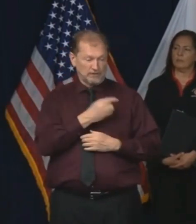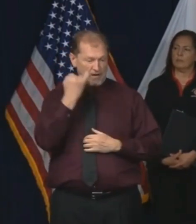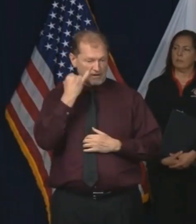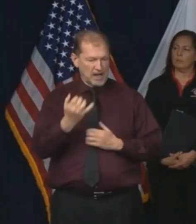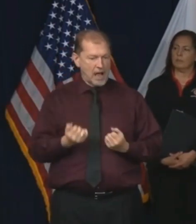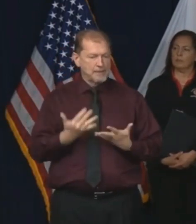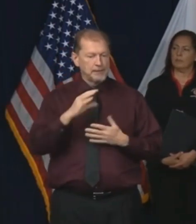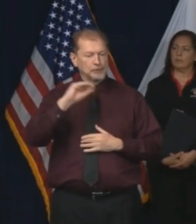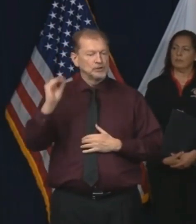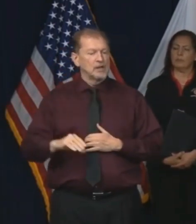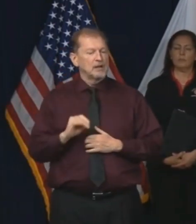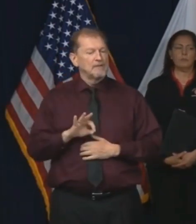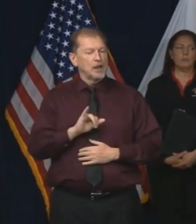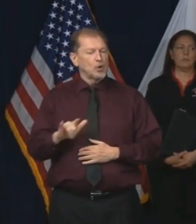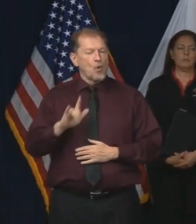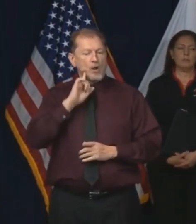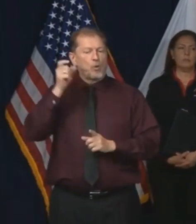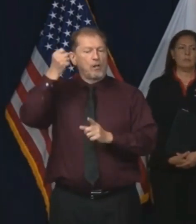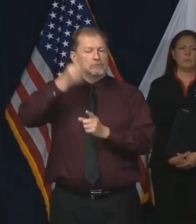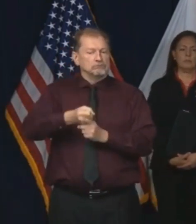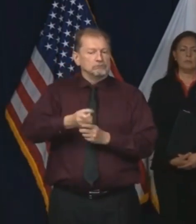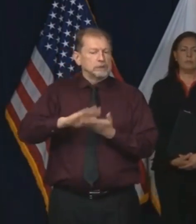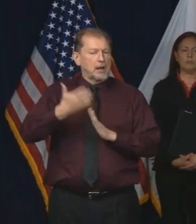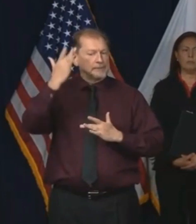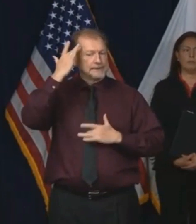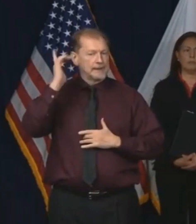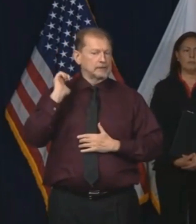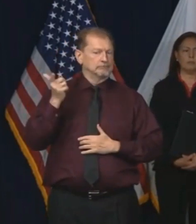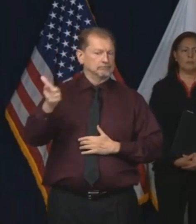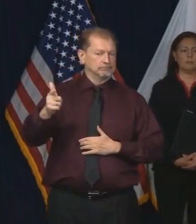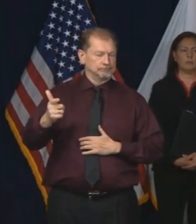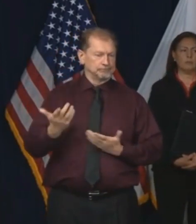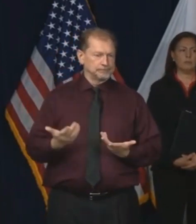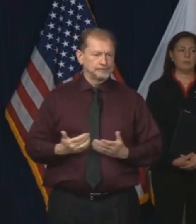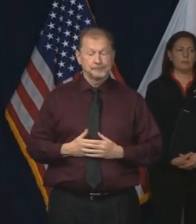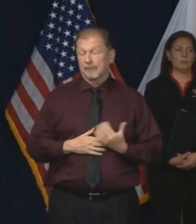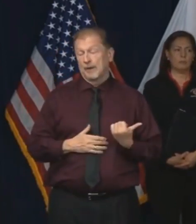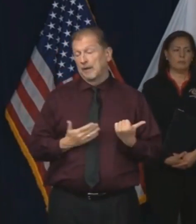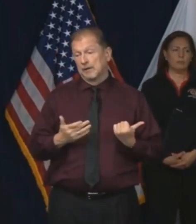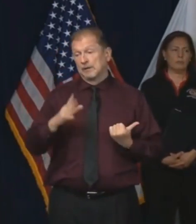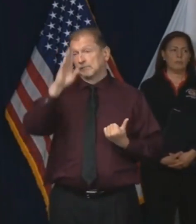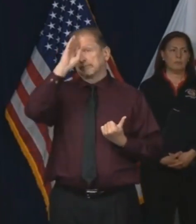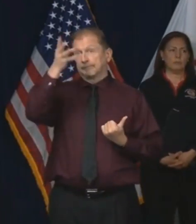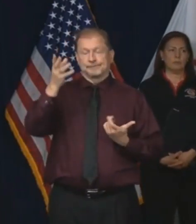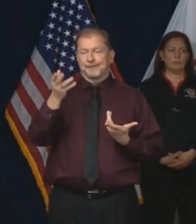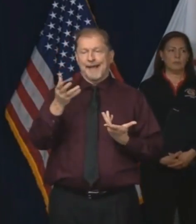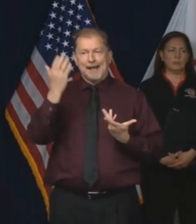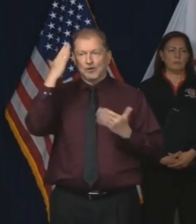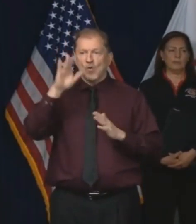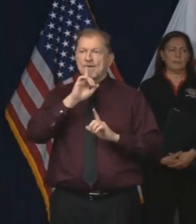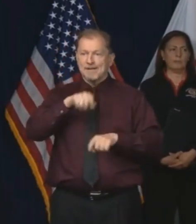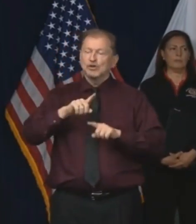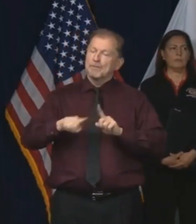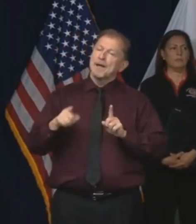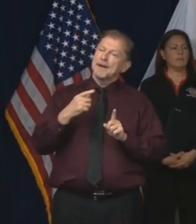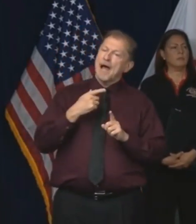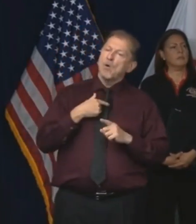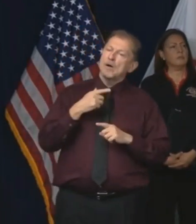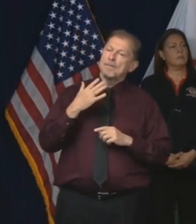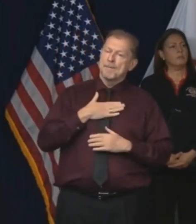you expect that will ultimately get this? So, I don't. I mean, but I'll tell you the best that I can.